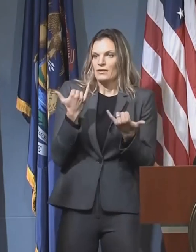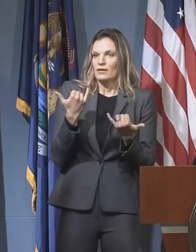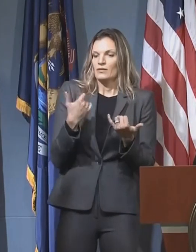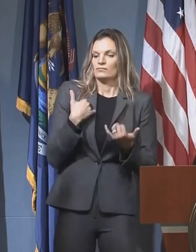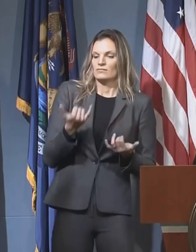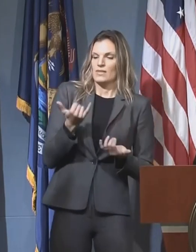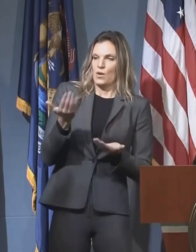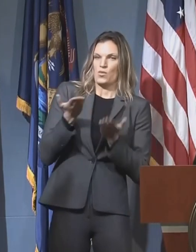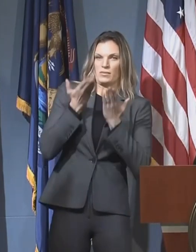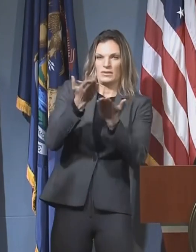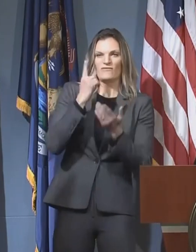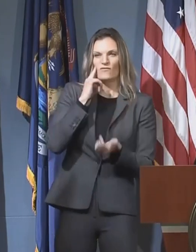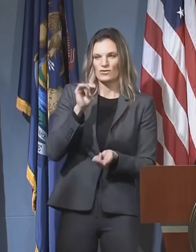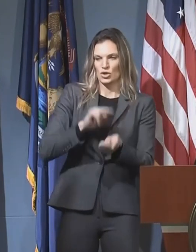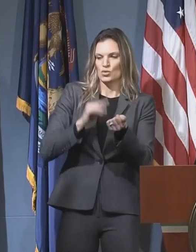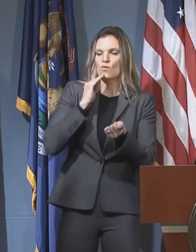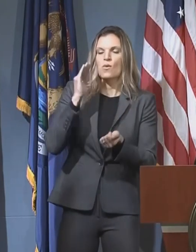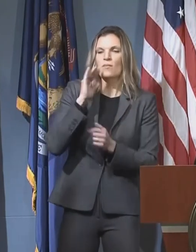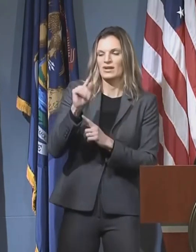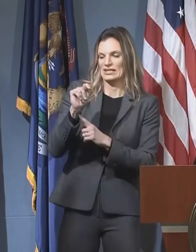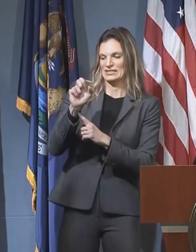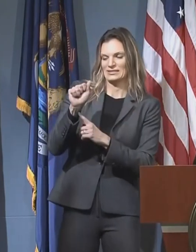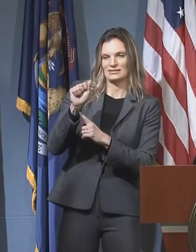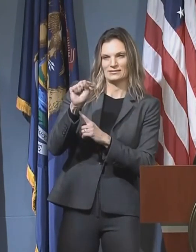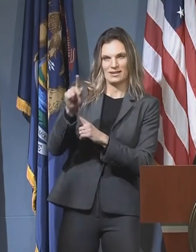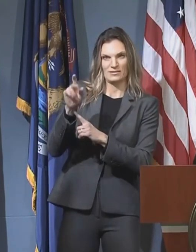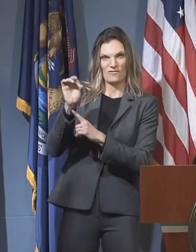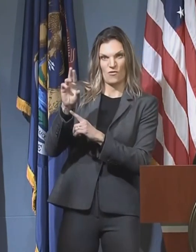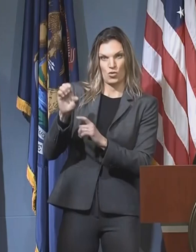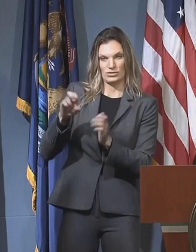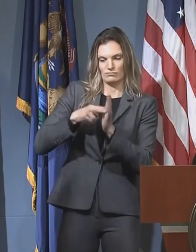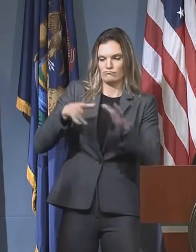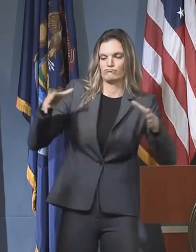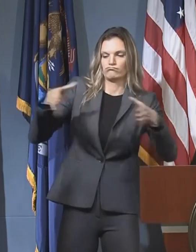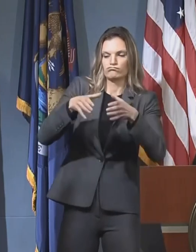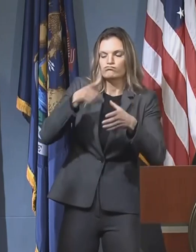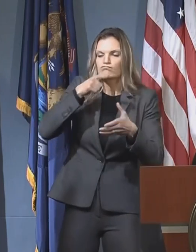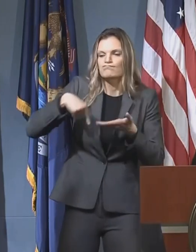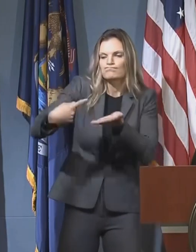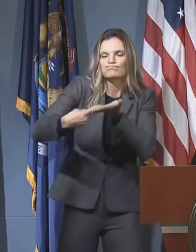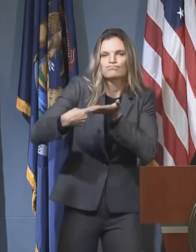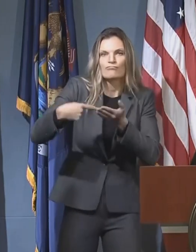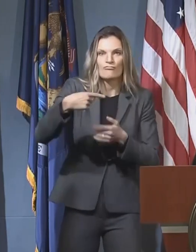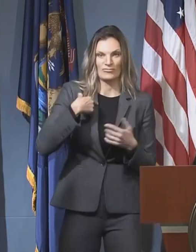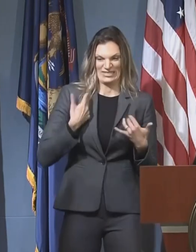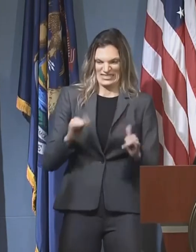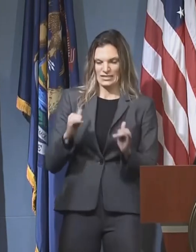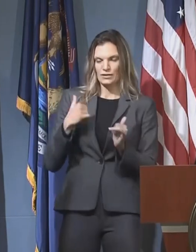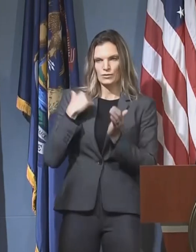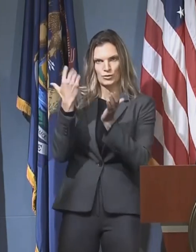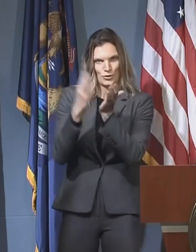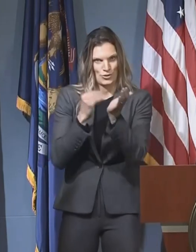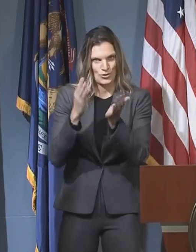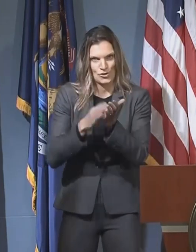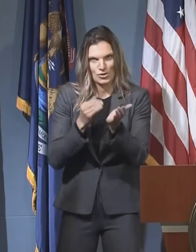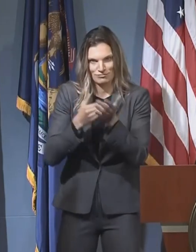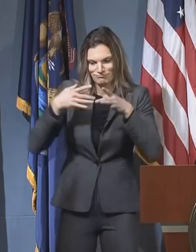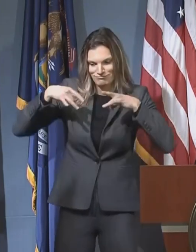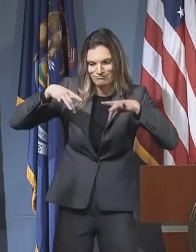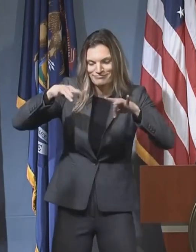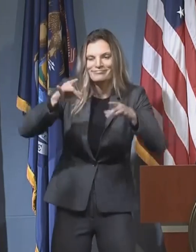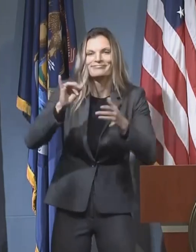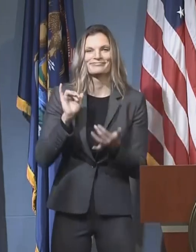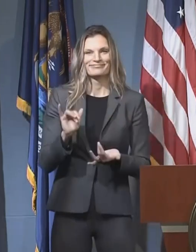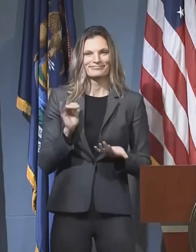task force recommendations. We want to make sure that we are continually learning and getting smarter. I think that's the part